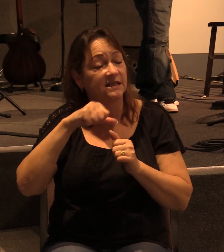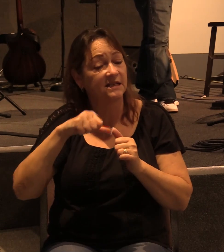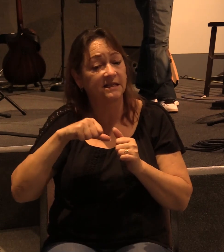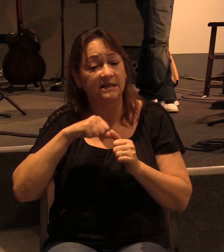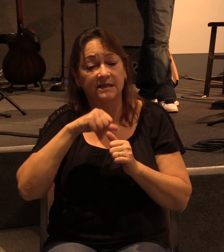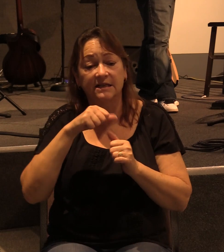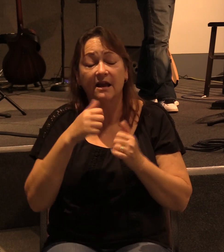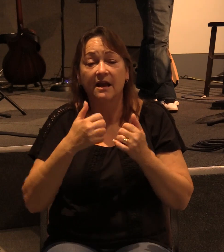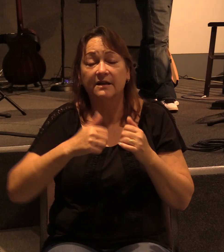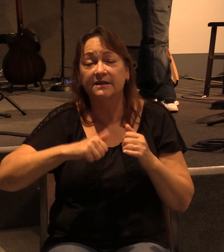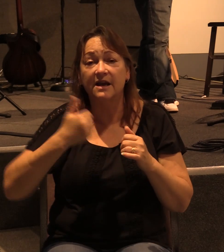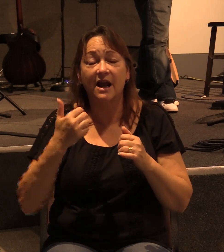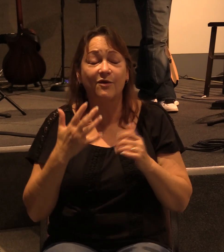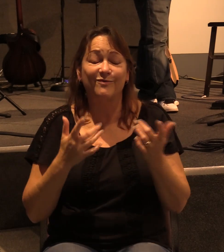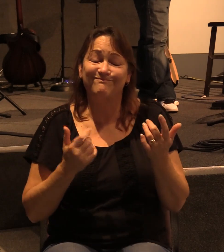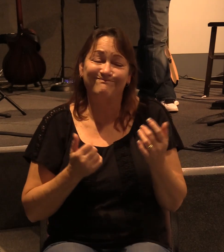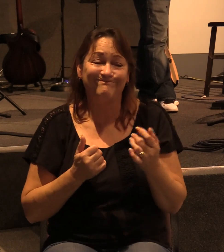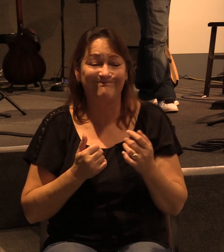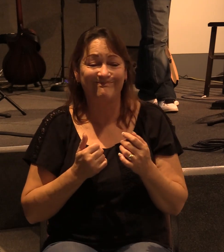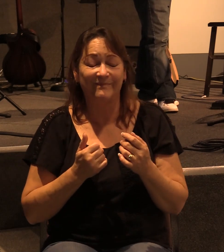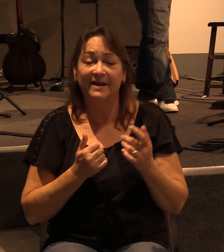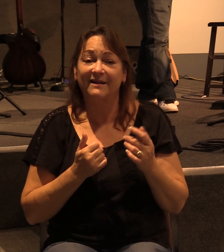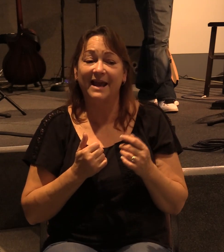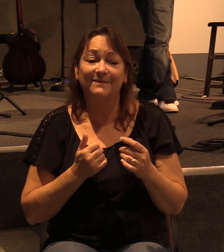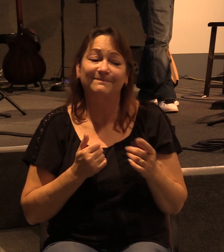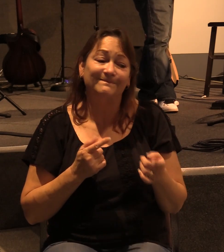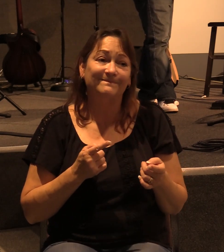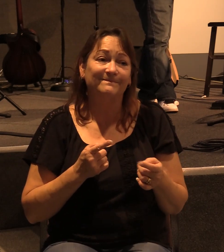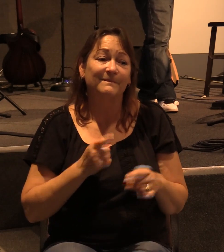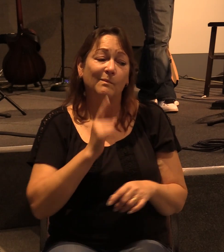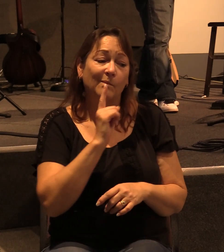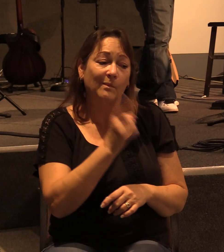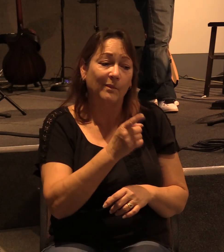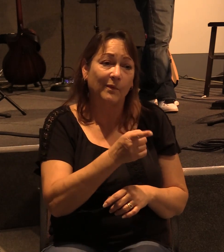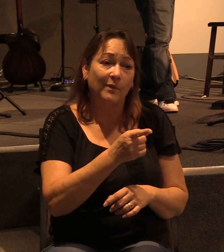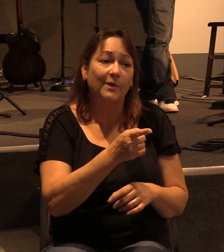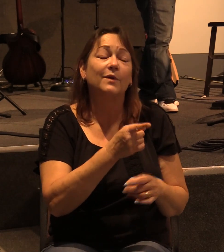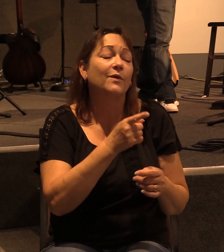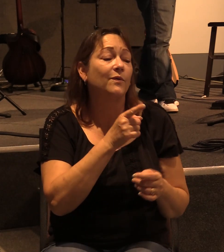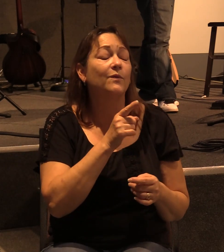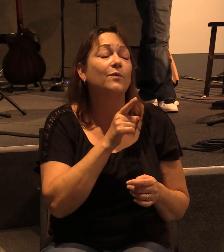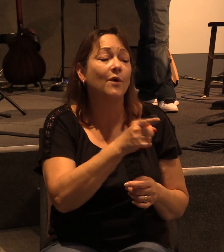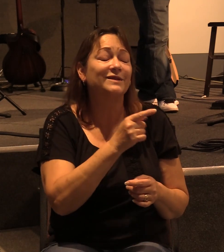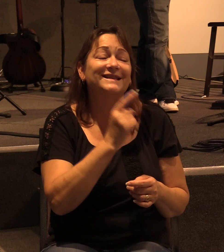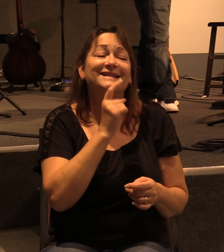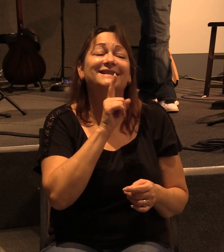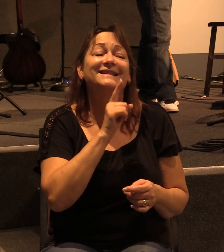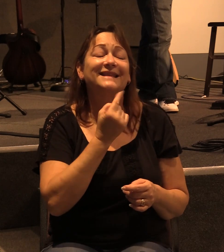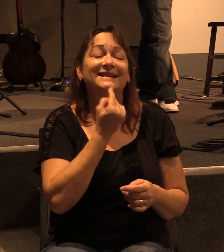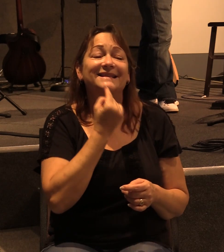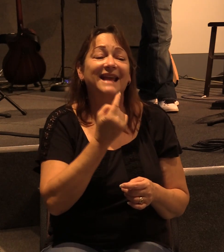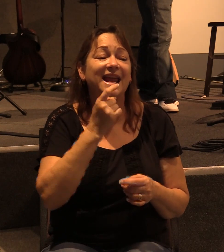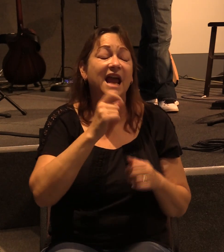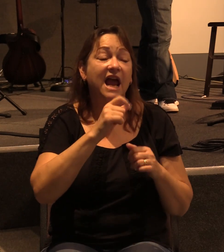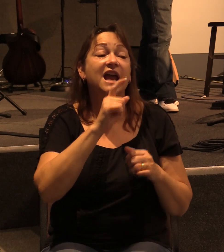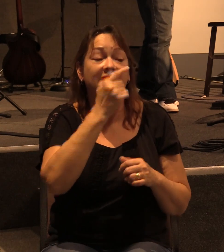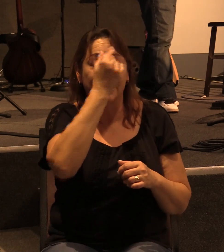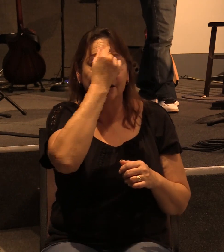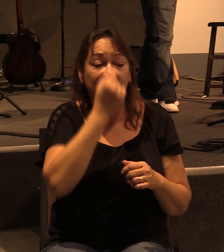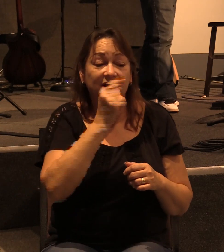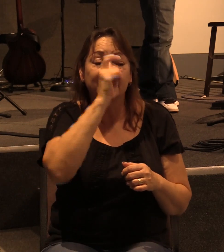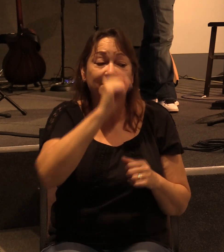And so, this was another slap in the face to those who were saying Gentiles need to be circumcised to be saved.